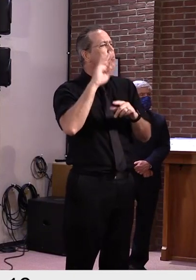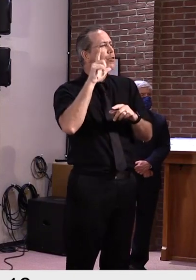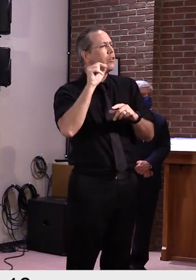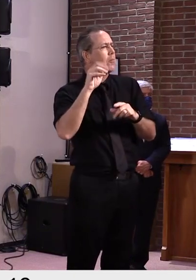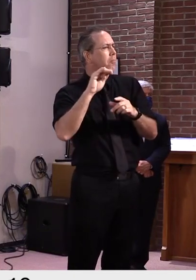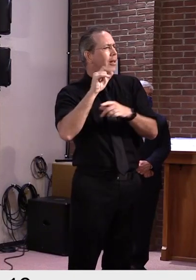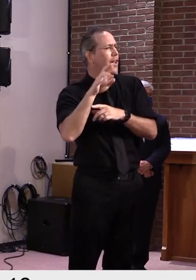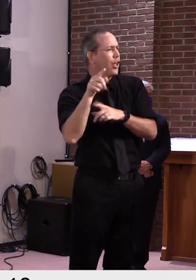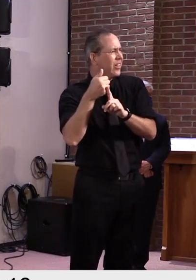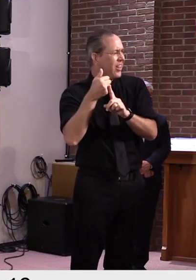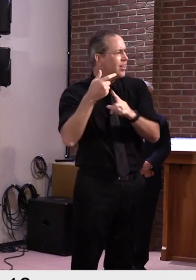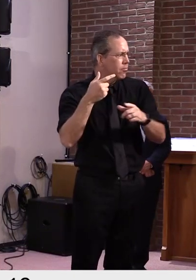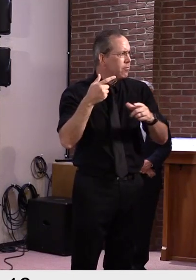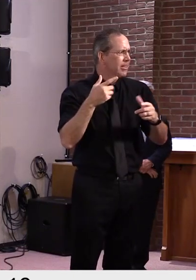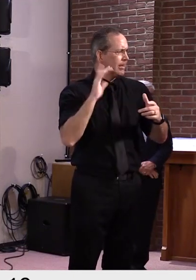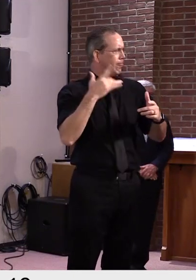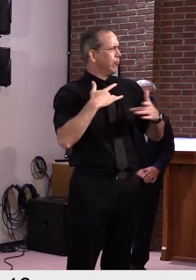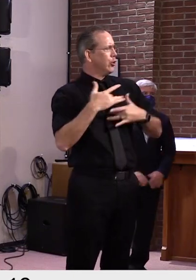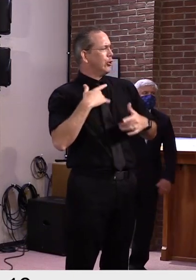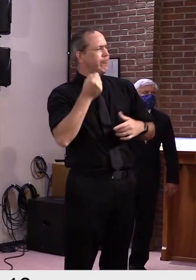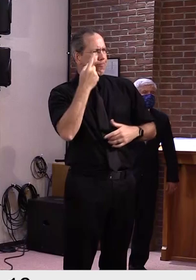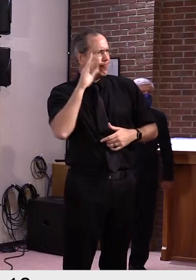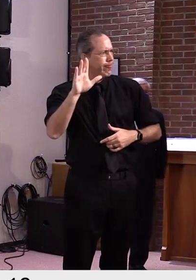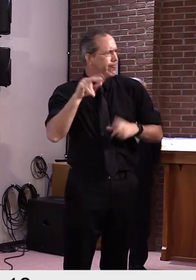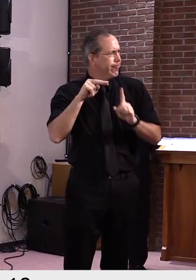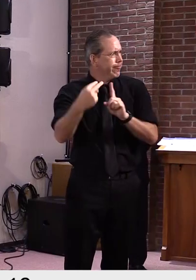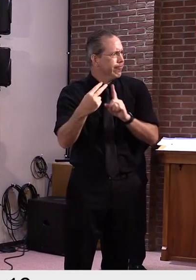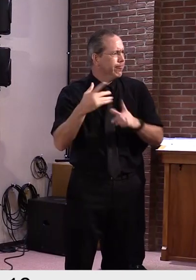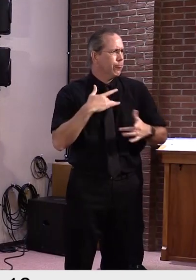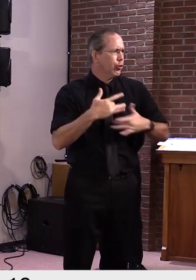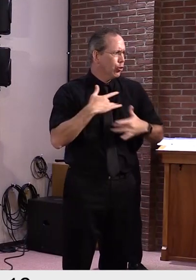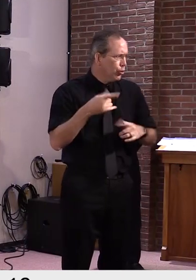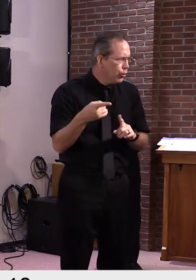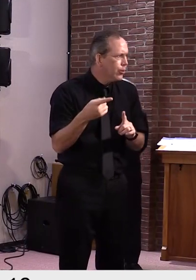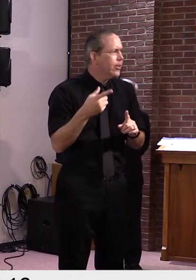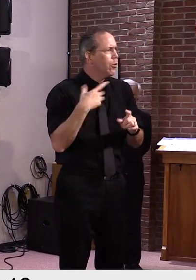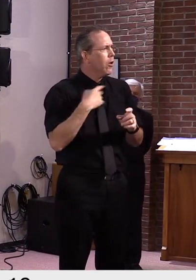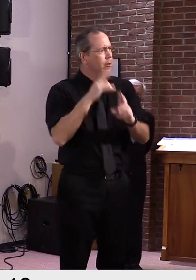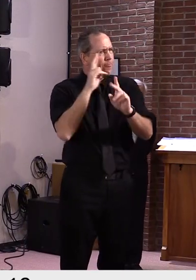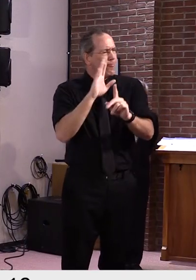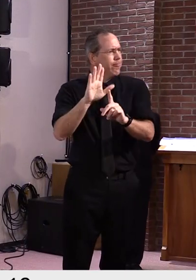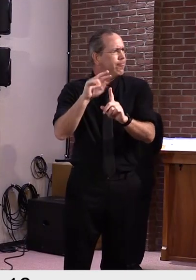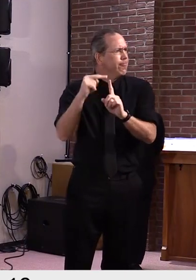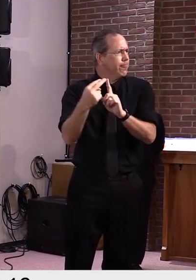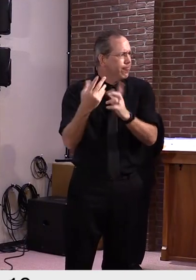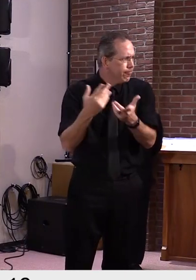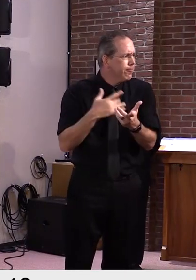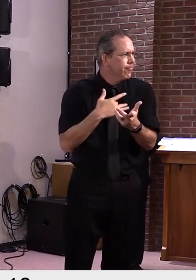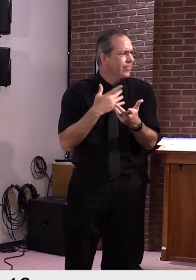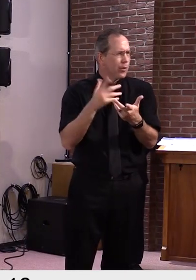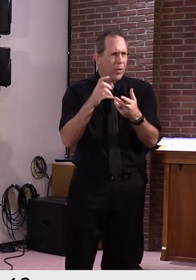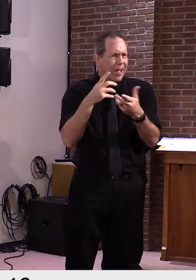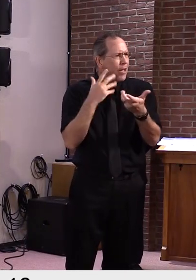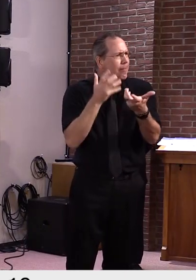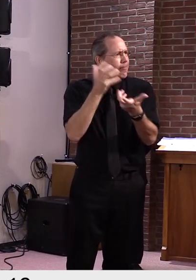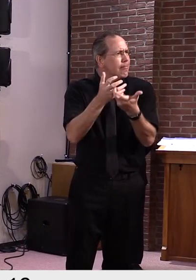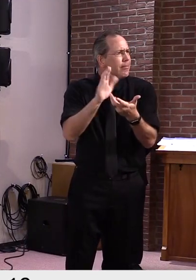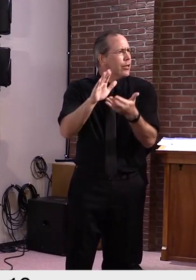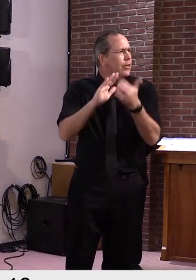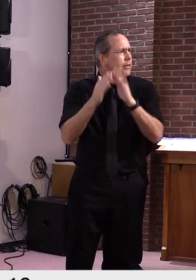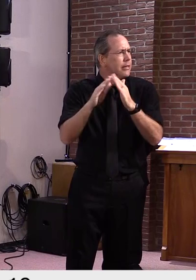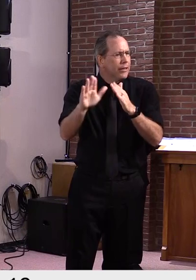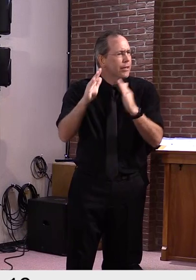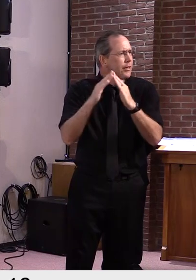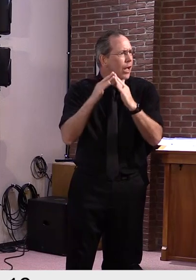giving them the ability to know what's on on the ground and do what's right for their own community because they know it better than we do. And